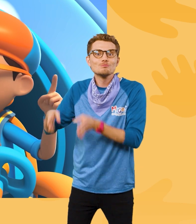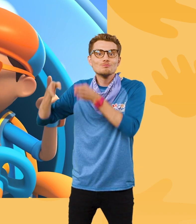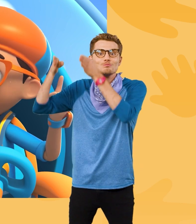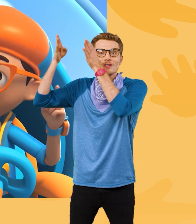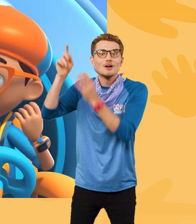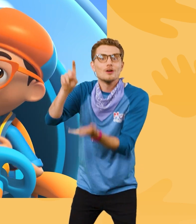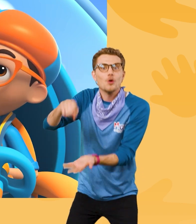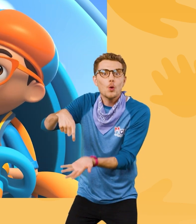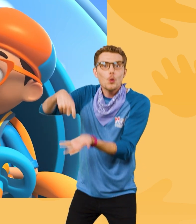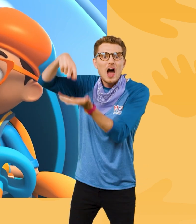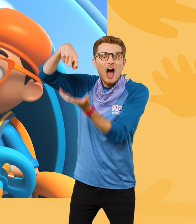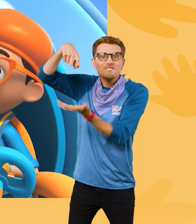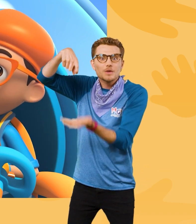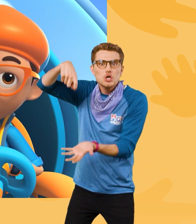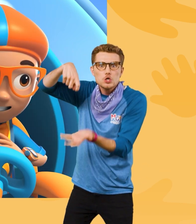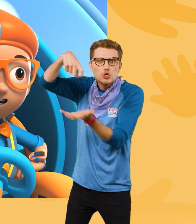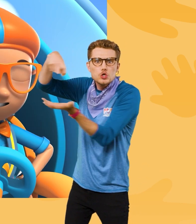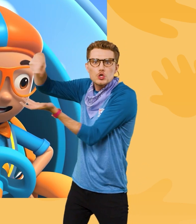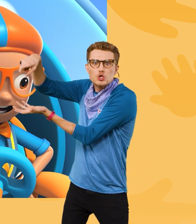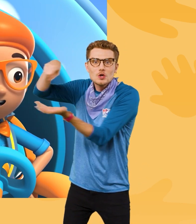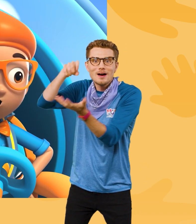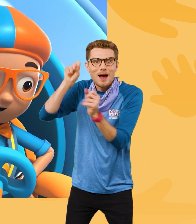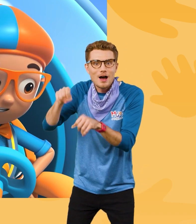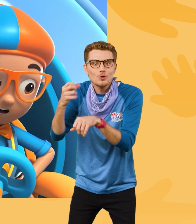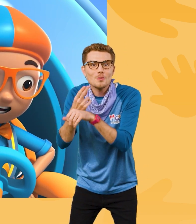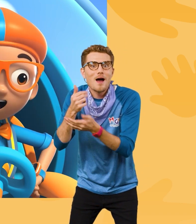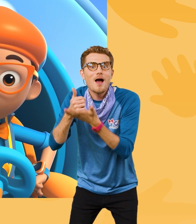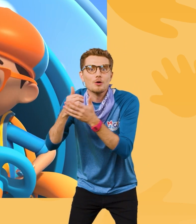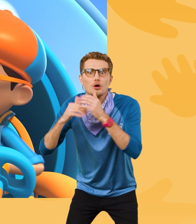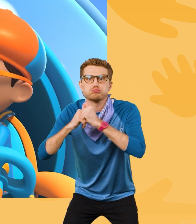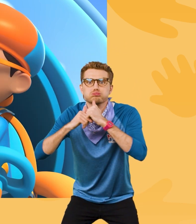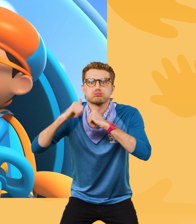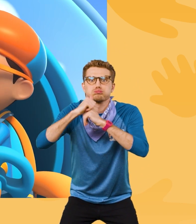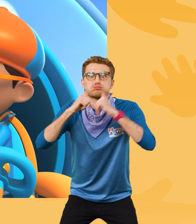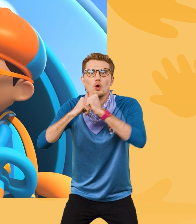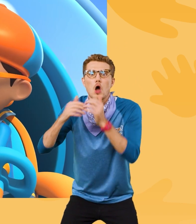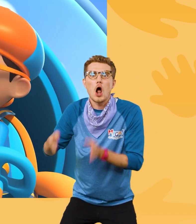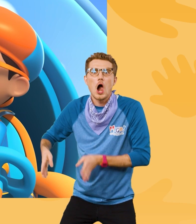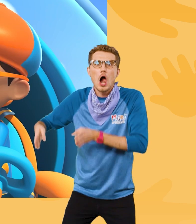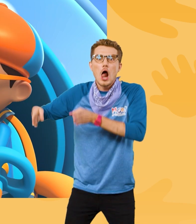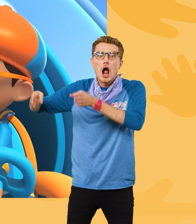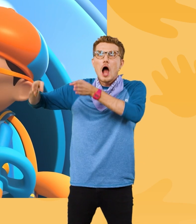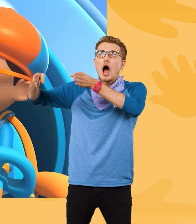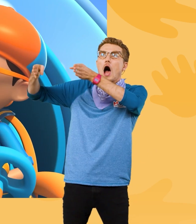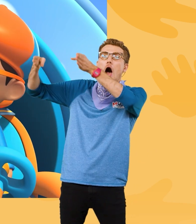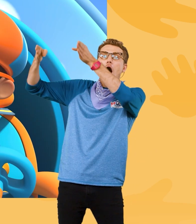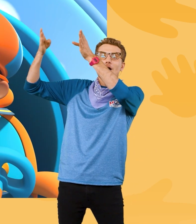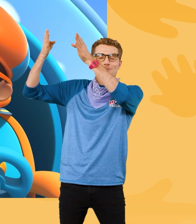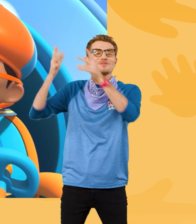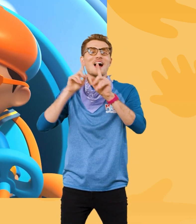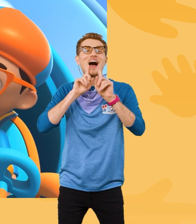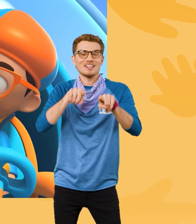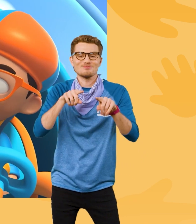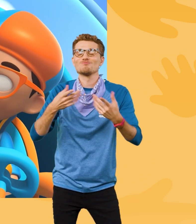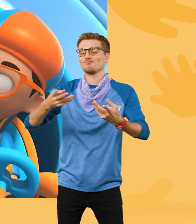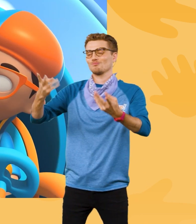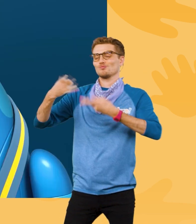left heavy materials so they can be used to construct super tall buildings! Upload answer, Deebo!